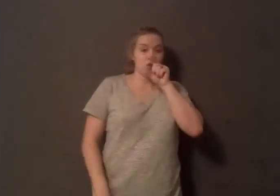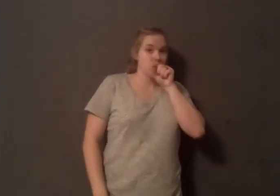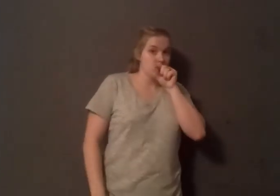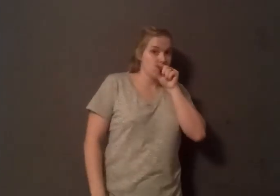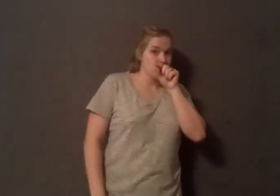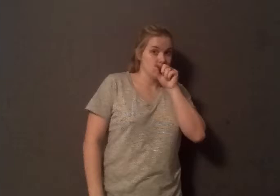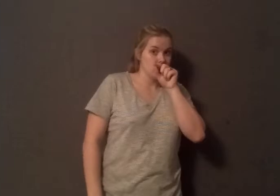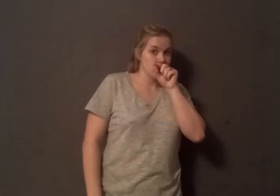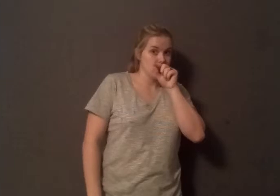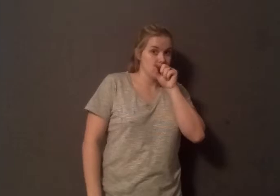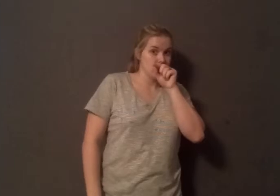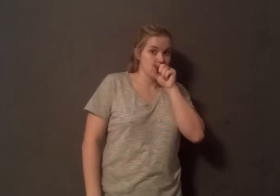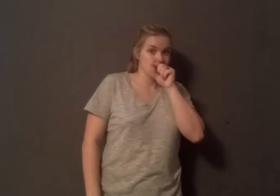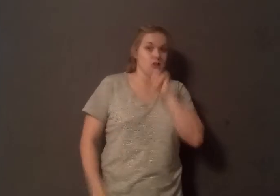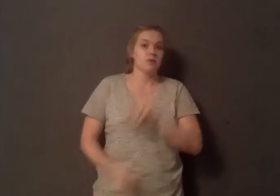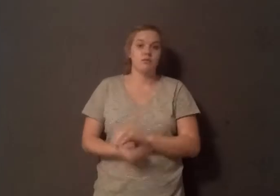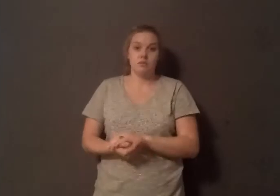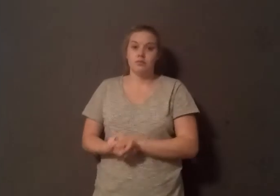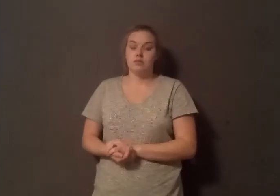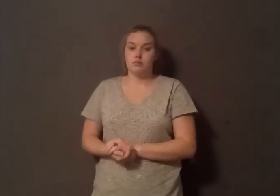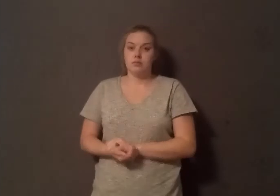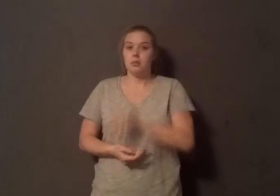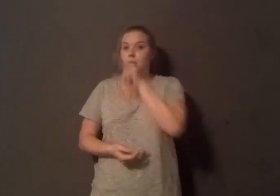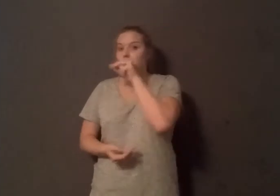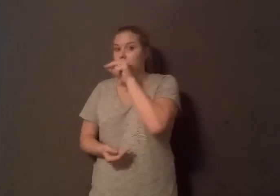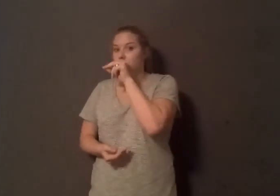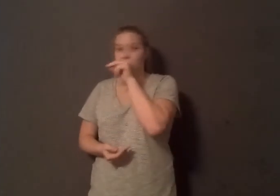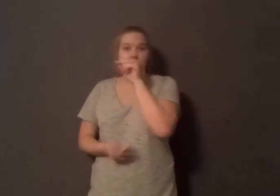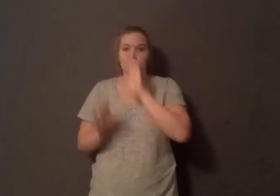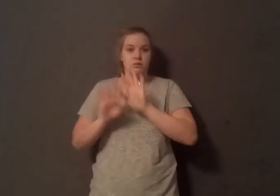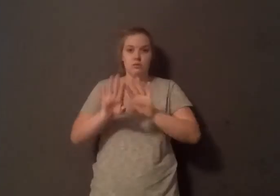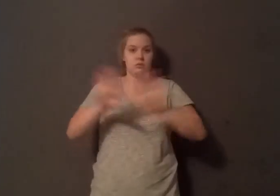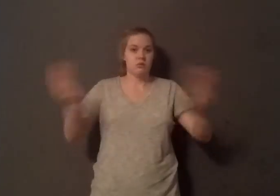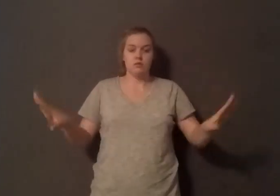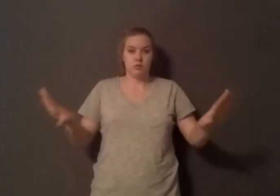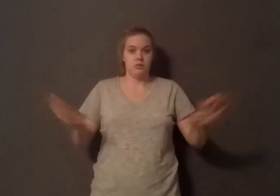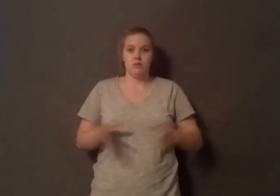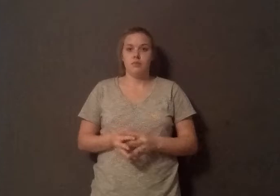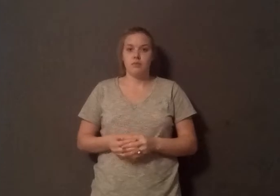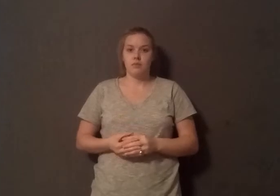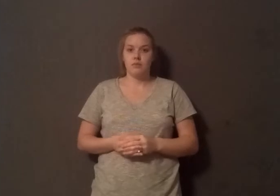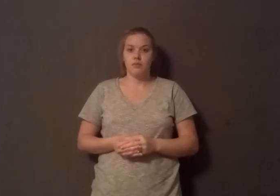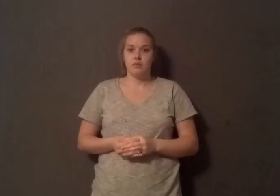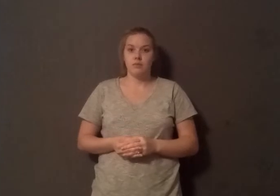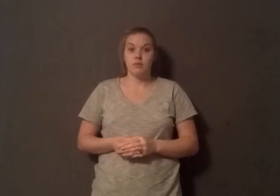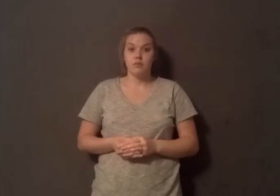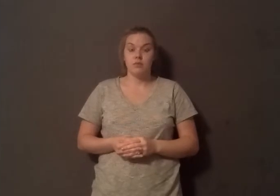advertising campaign has convinced people that, oh, it's white meat, it's healthier. The leading source of sodium in the